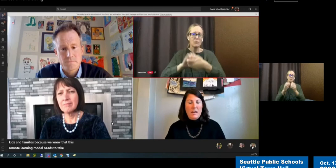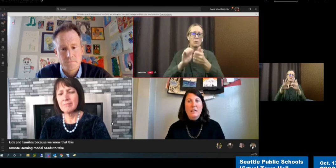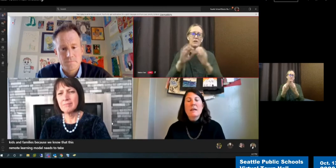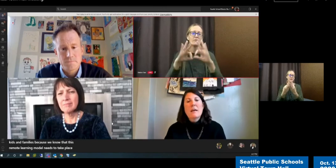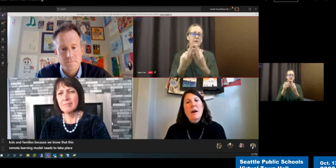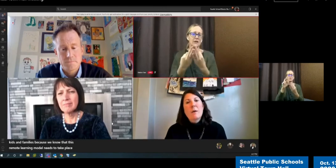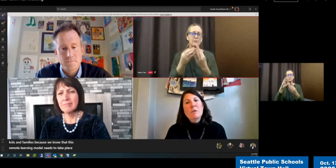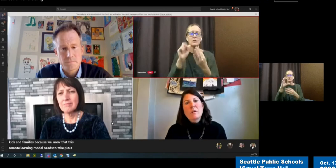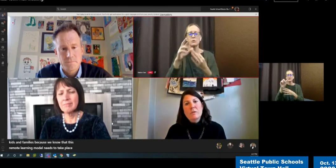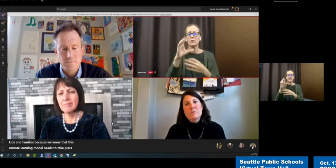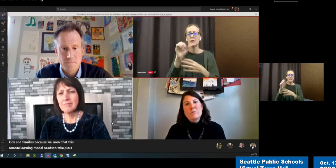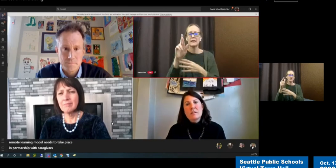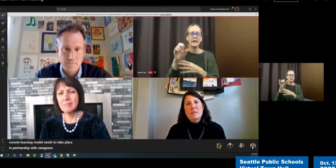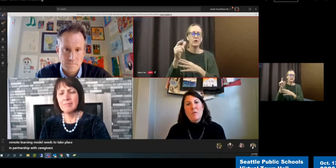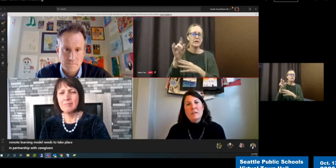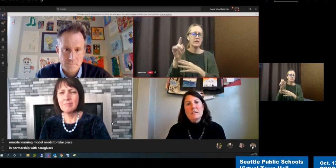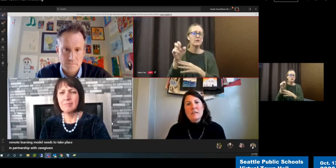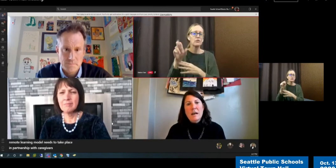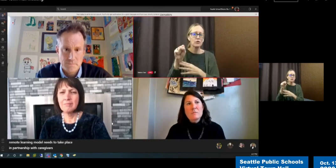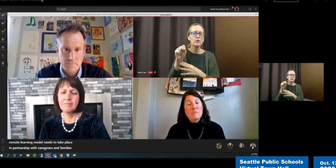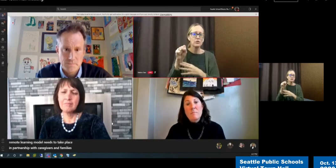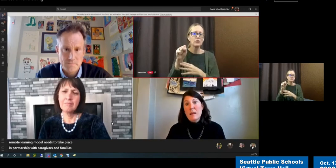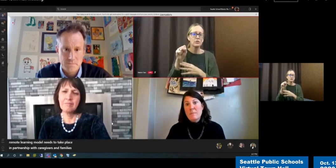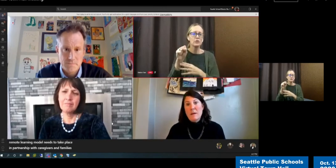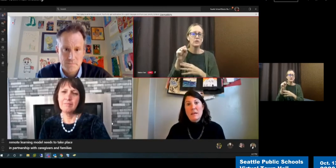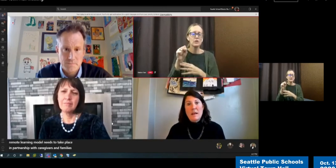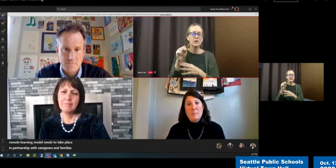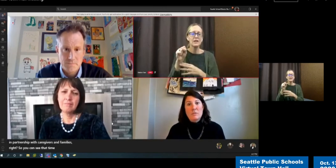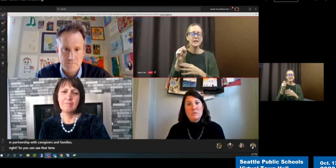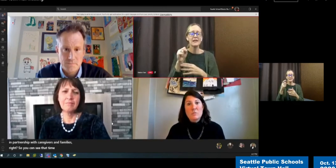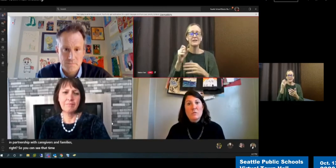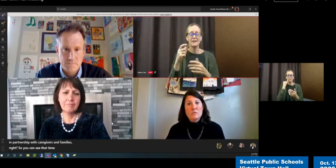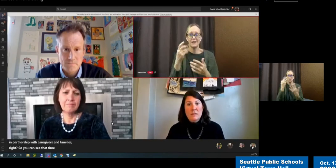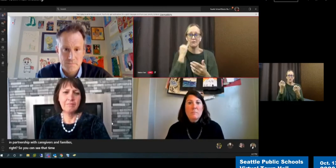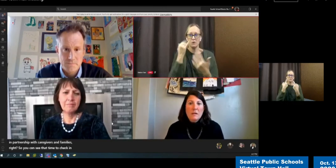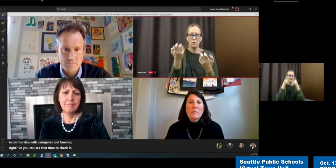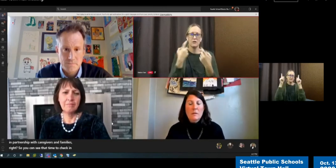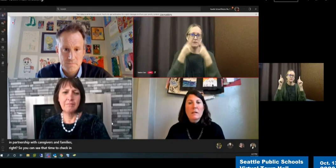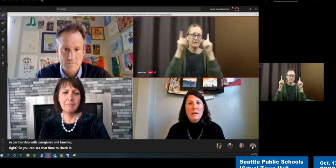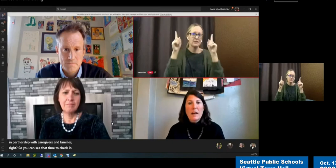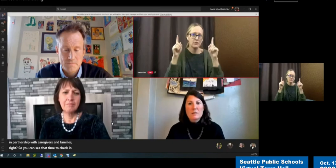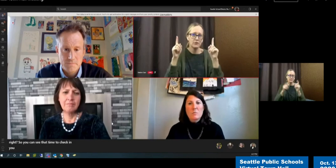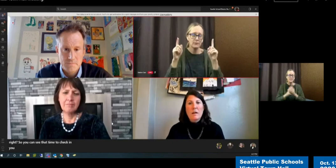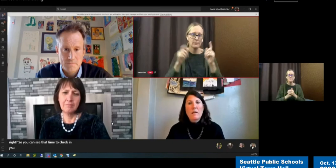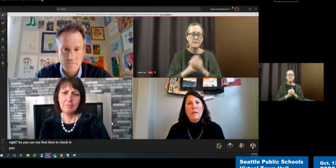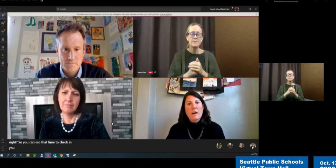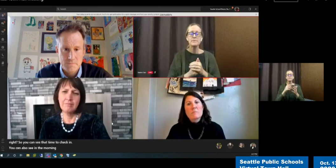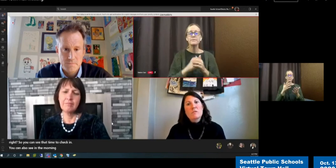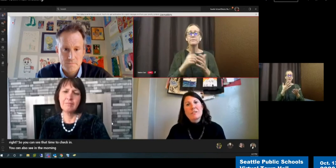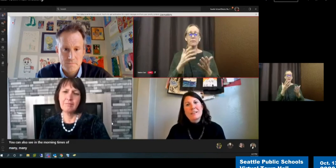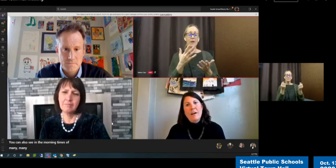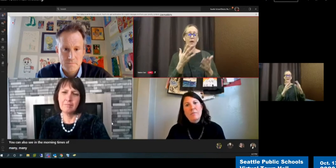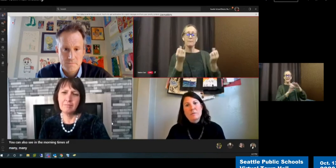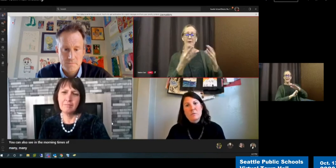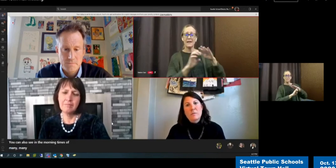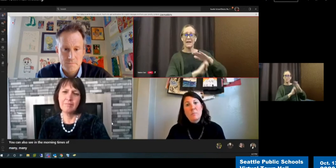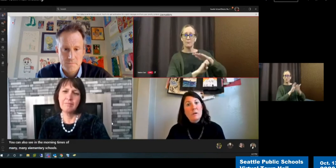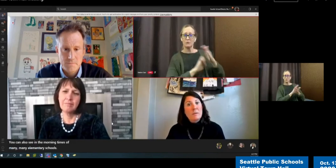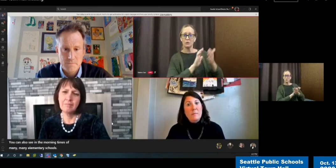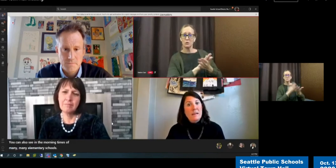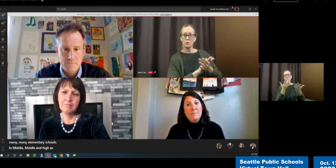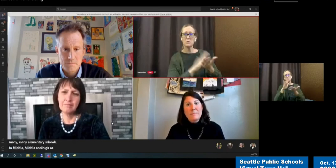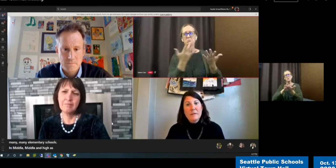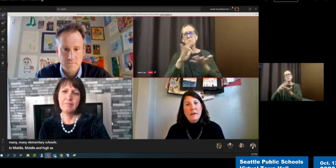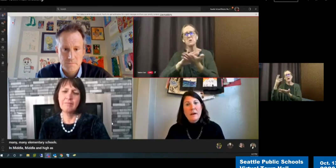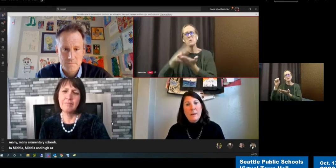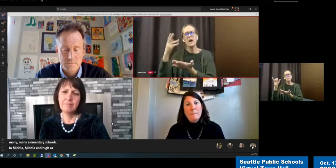check in. You can also see in the morning times of many, many elementary schools and middle, middle and high as well, start the day off with sort of a morning